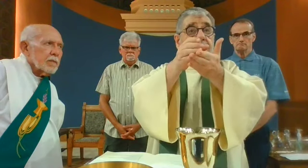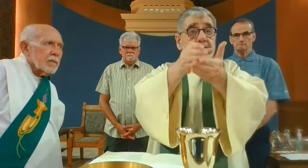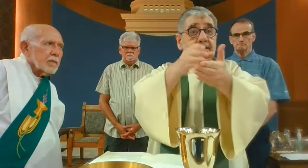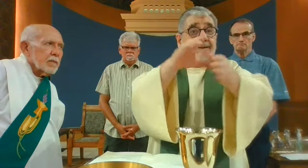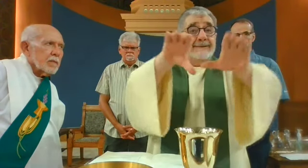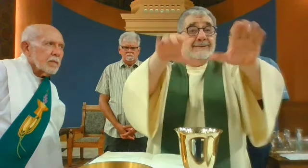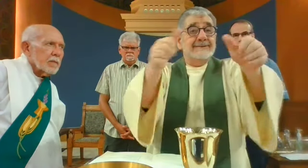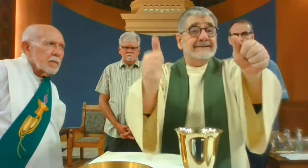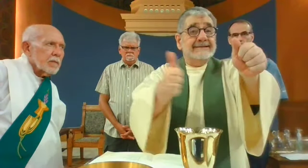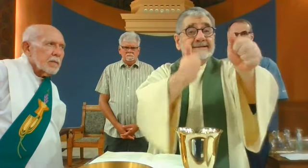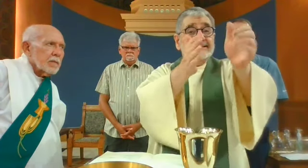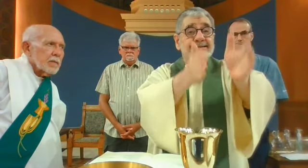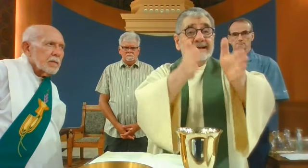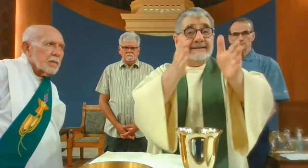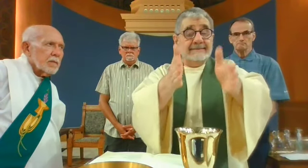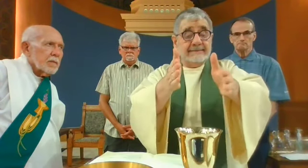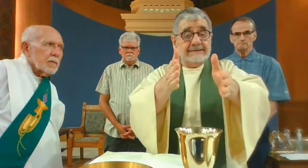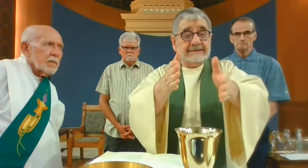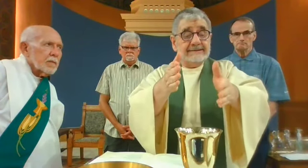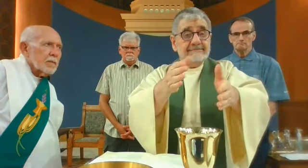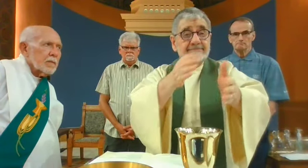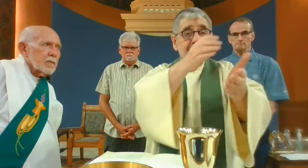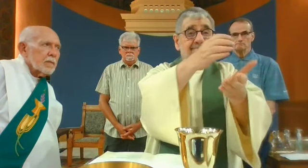gave it to his disciples, saying,